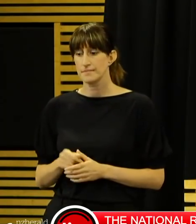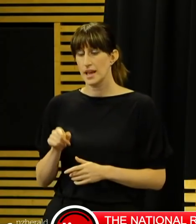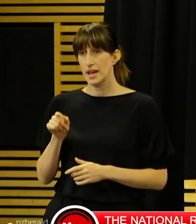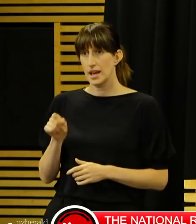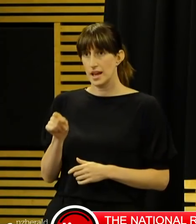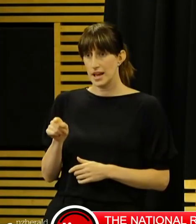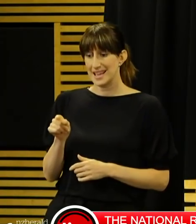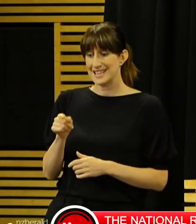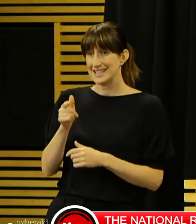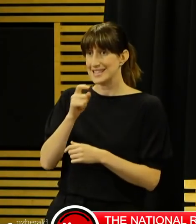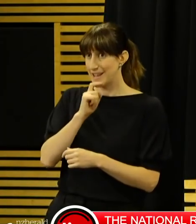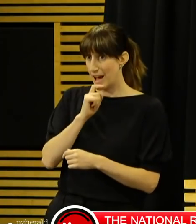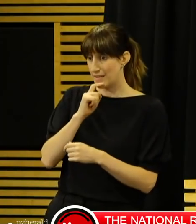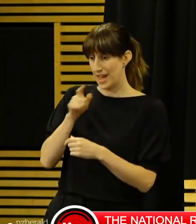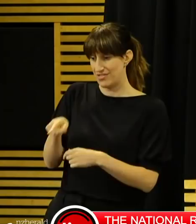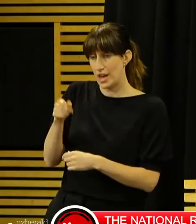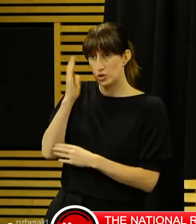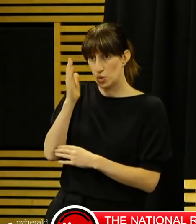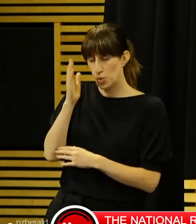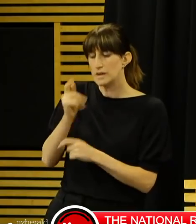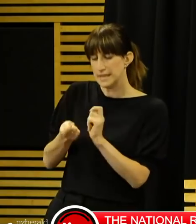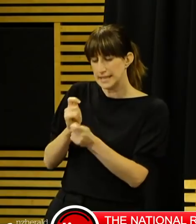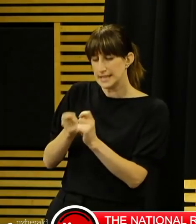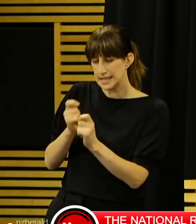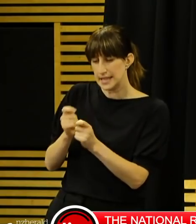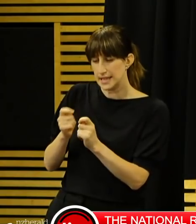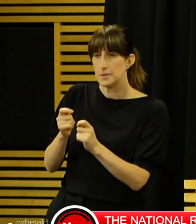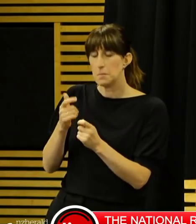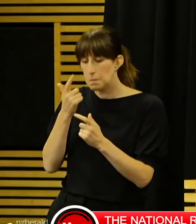are being tested, or are about to be tested, as they have symptoms.